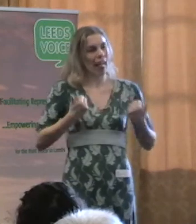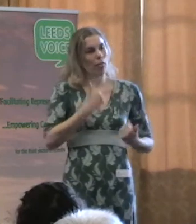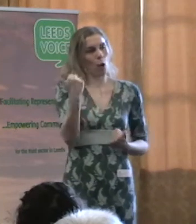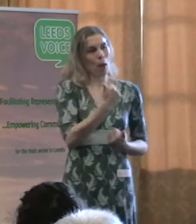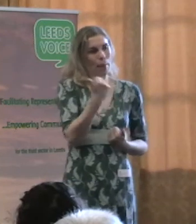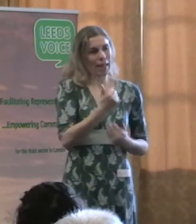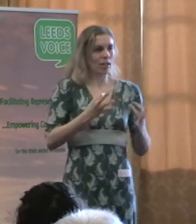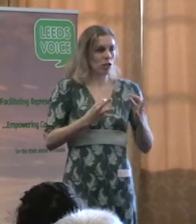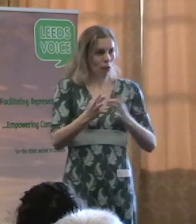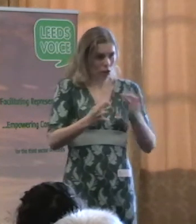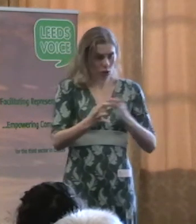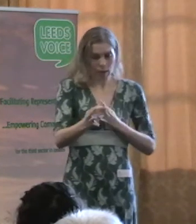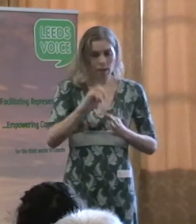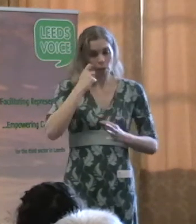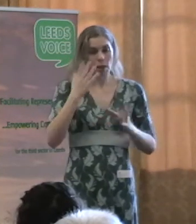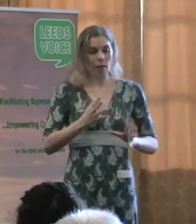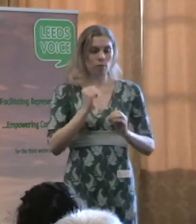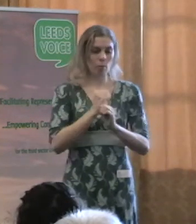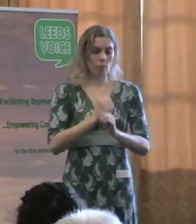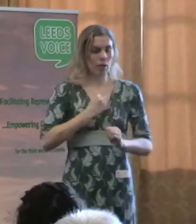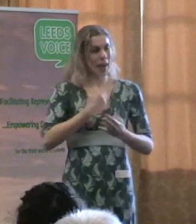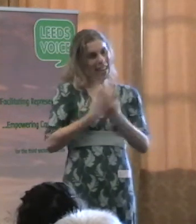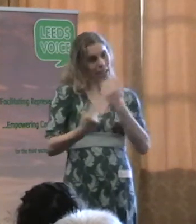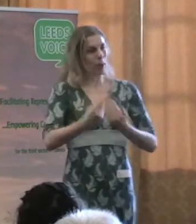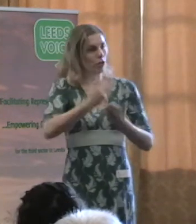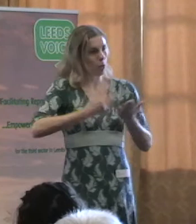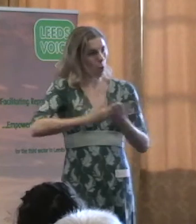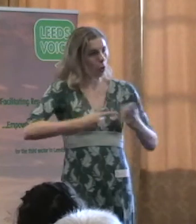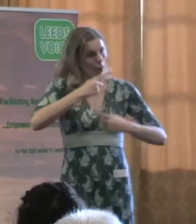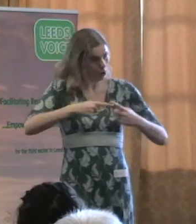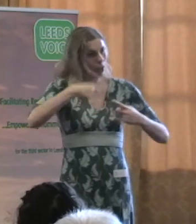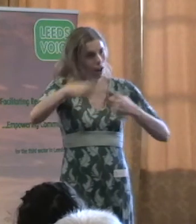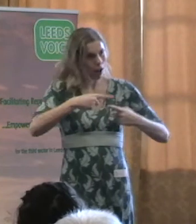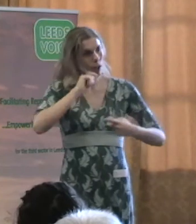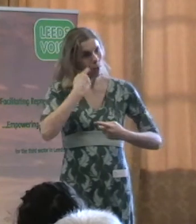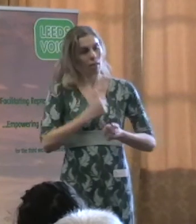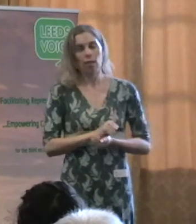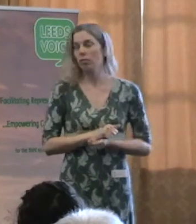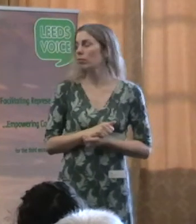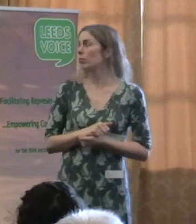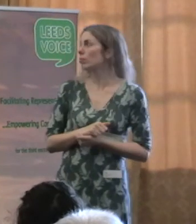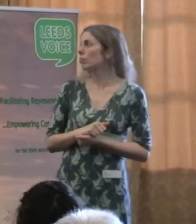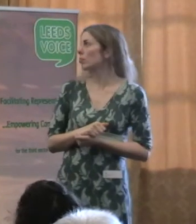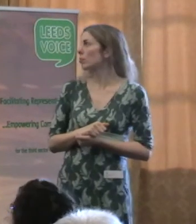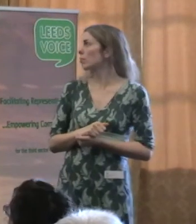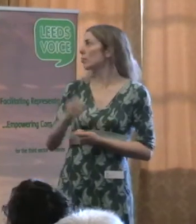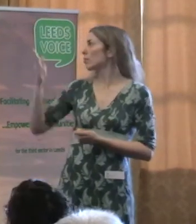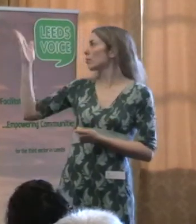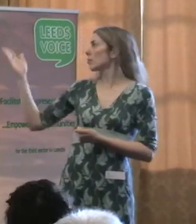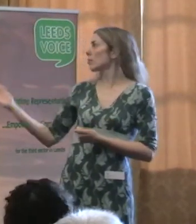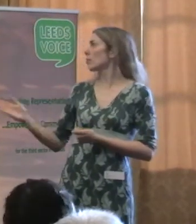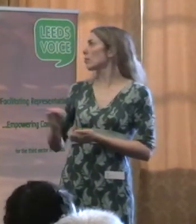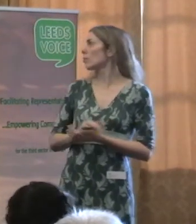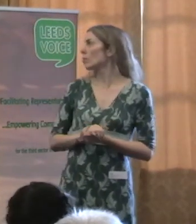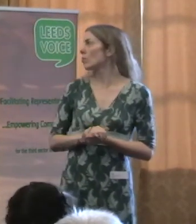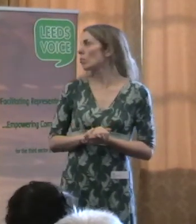continue to have to publish my annual independent report. But, all the reviews overhead about the enhanced role,